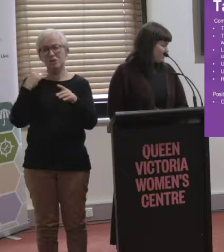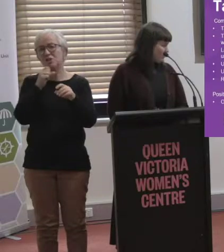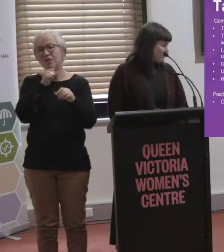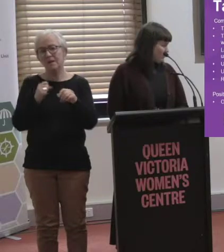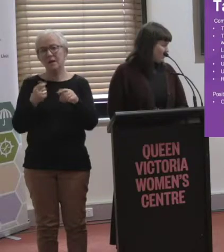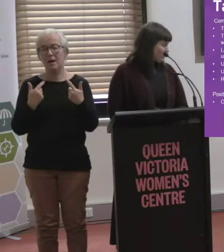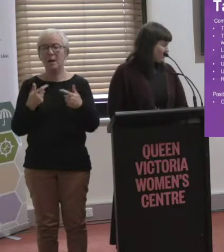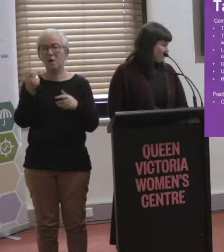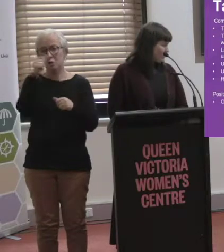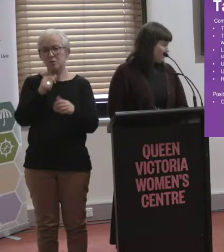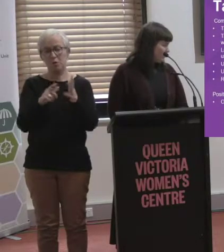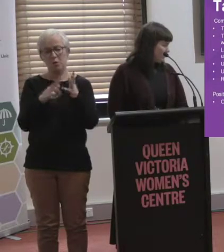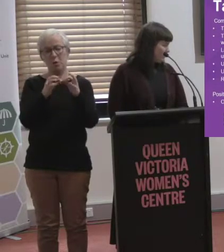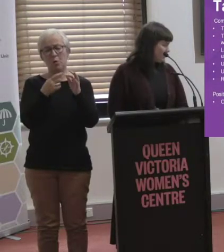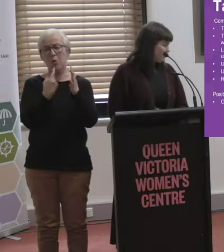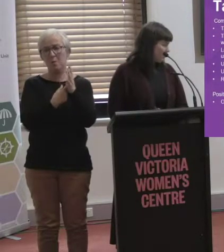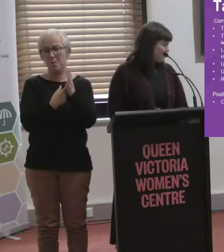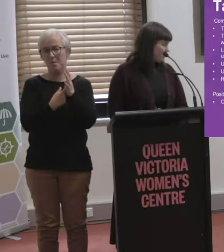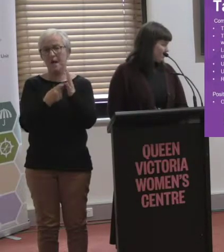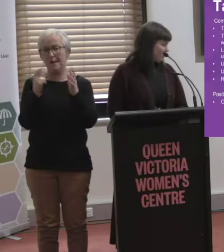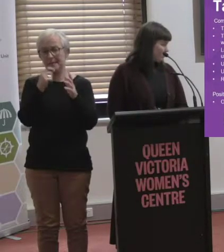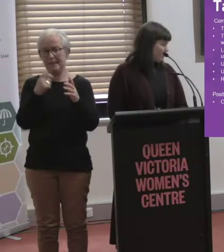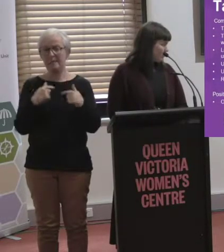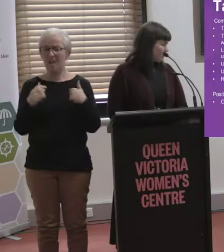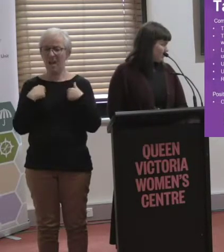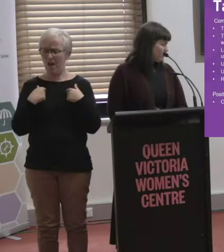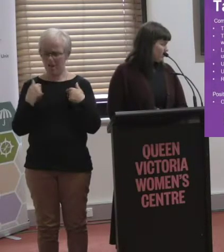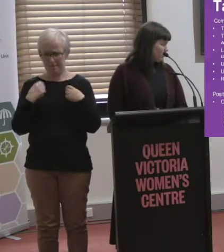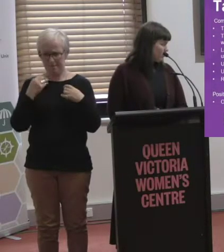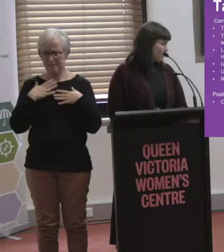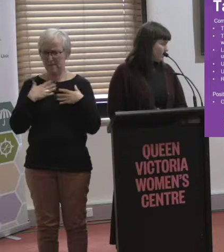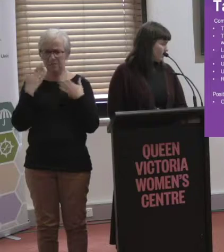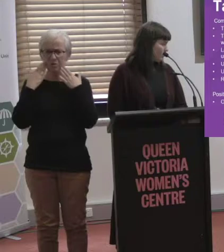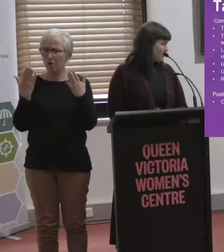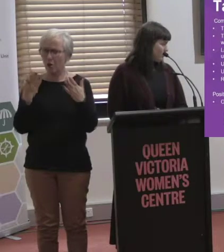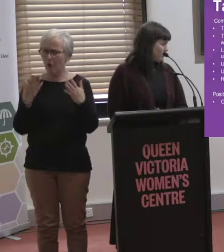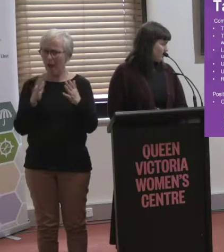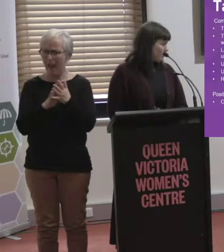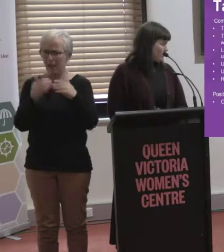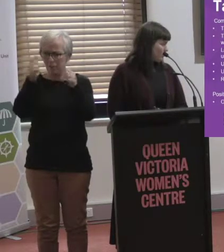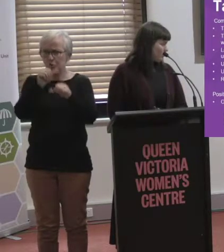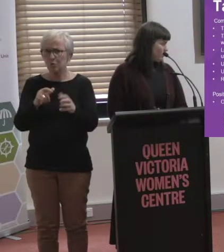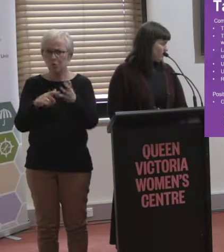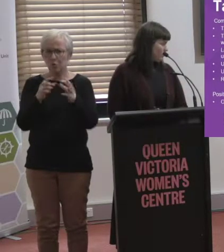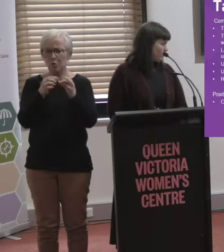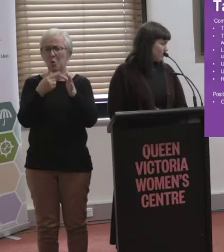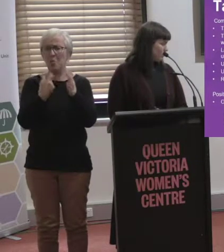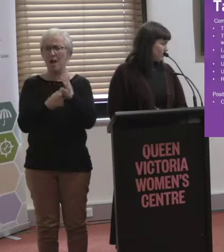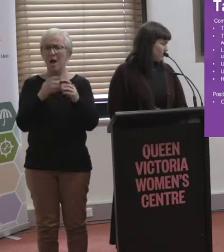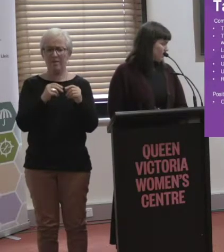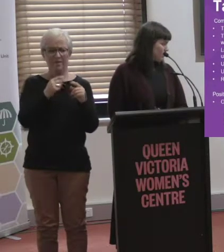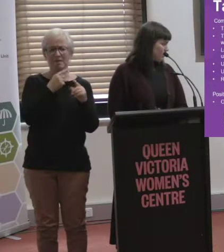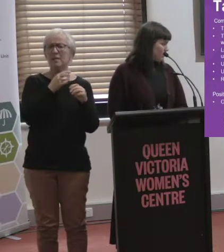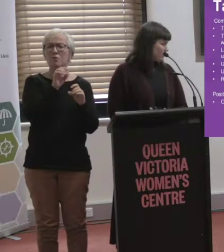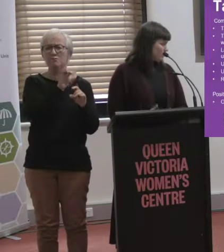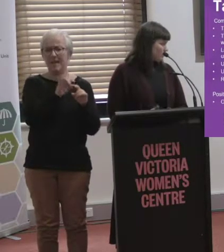I don't understand social structures set up in Uber, and the rating system means that I could get rated poorly due